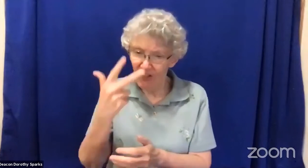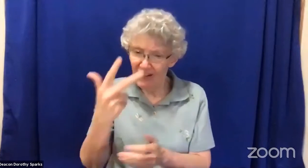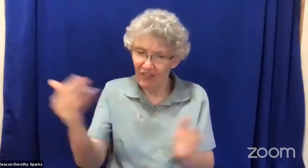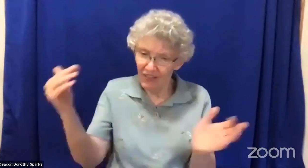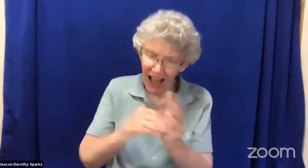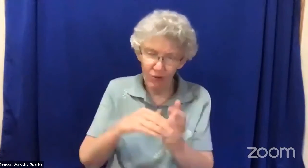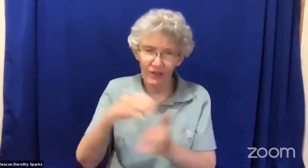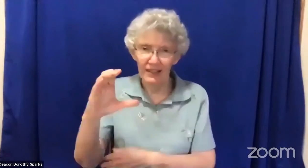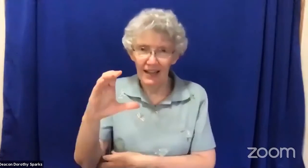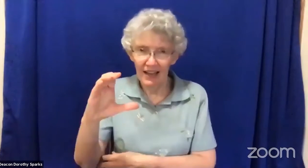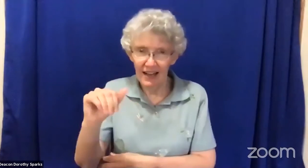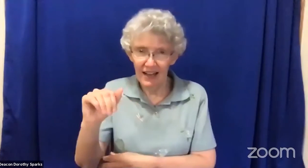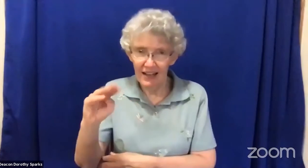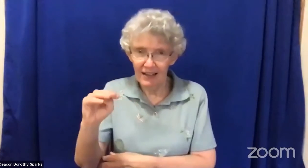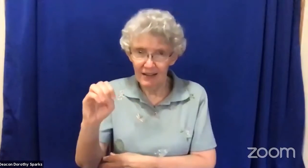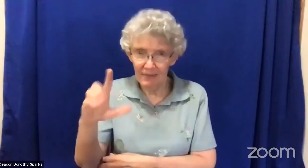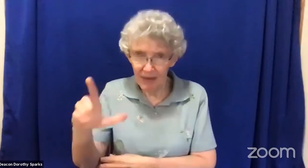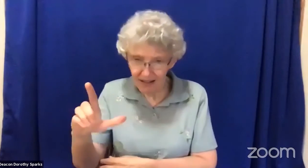3,000 camels